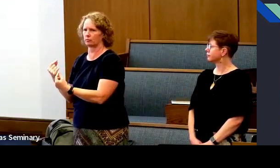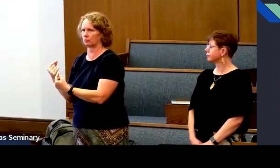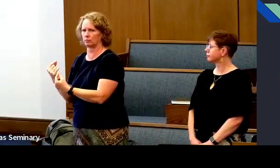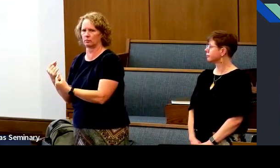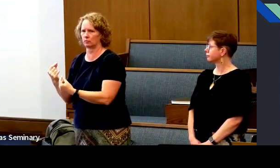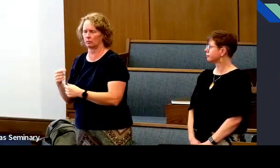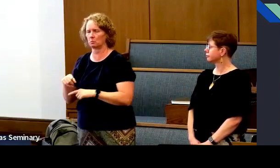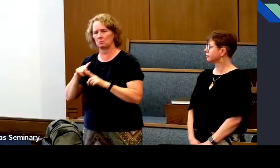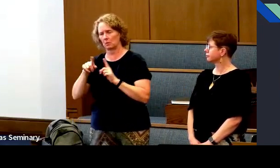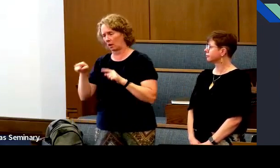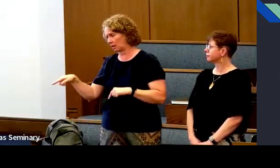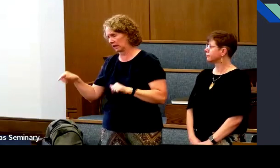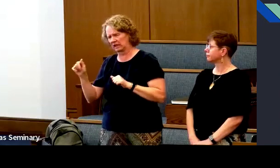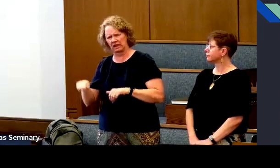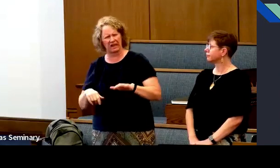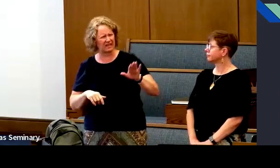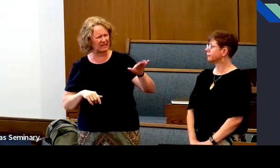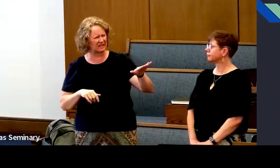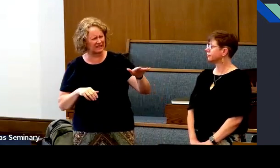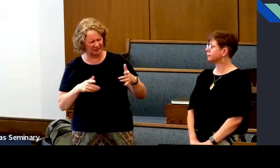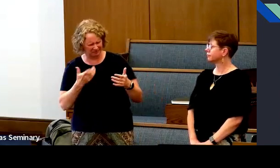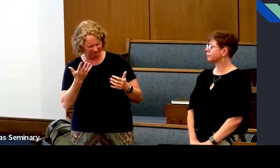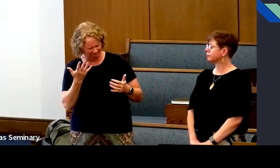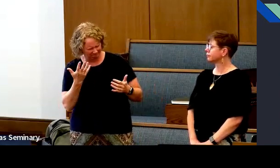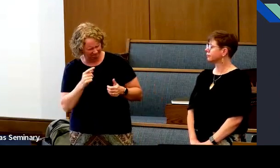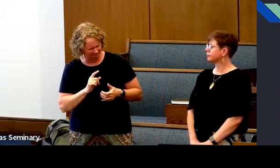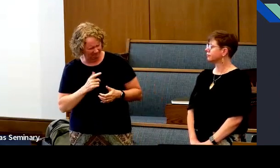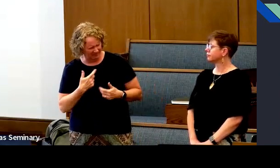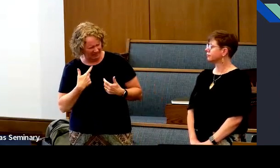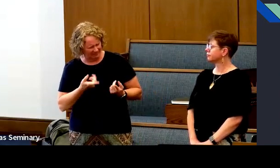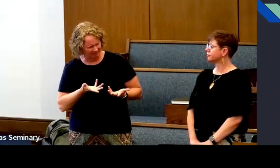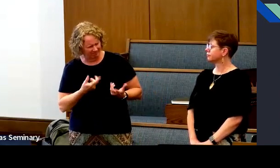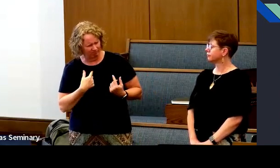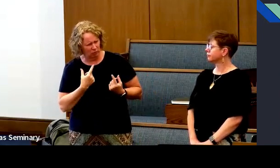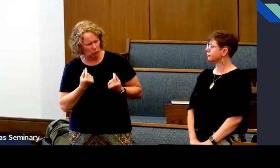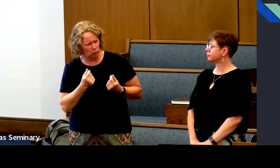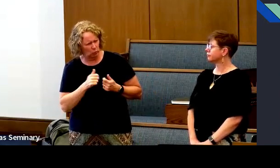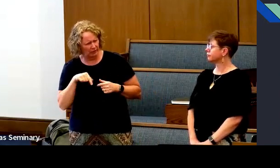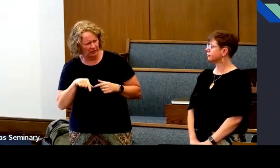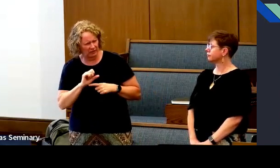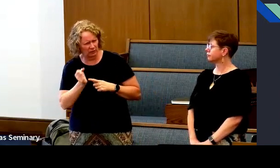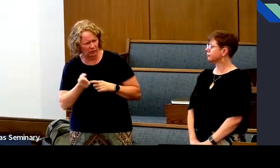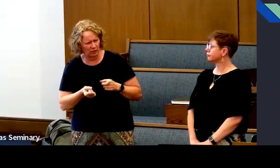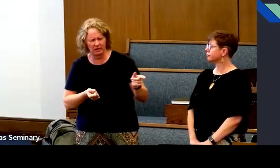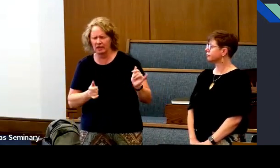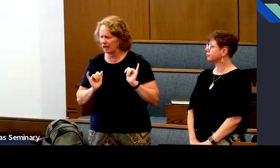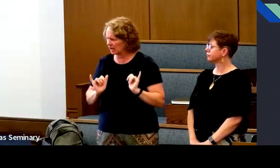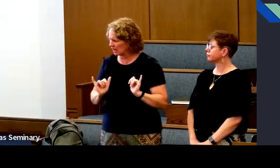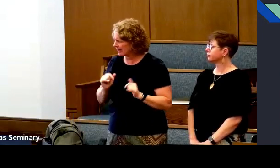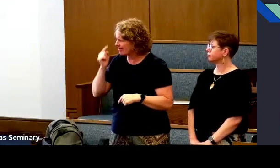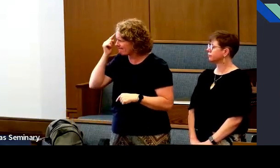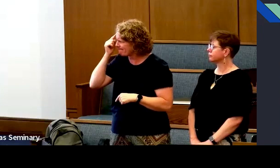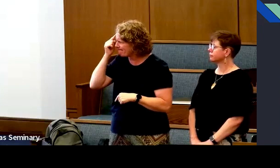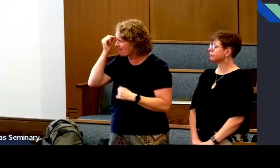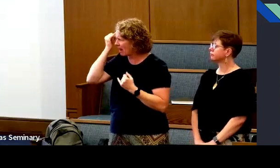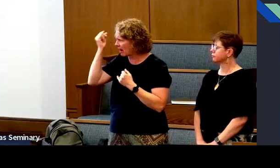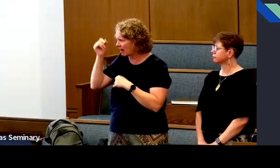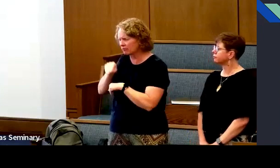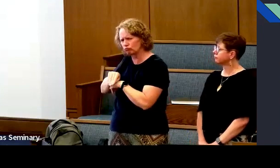And they, you can't have, you can't receive inspiration for something you don't have authority with.